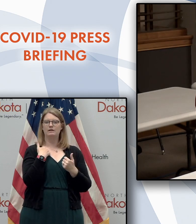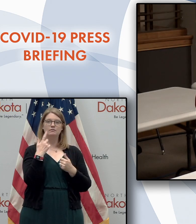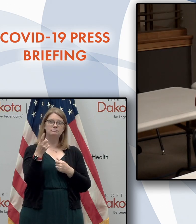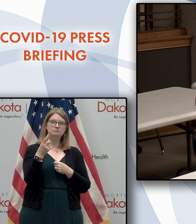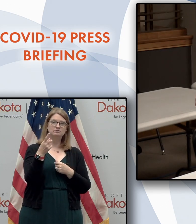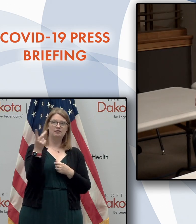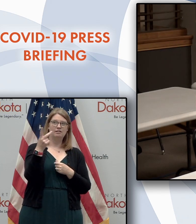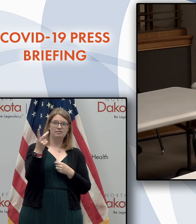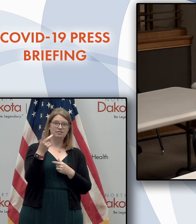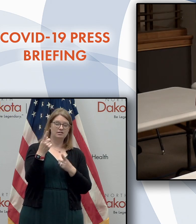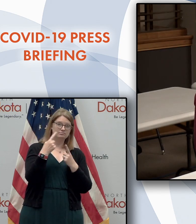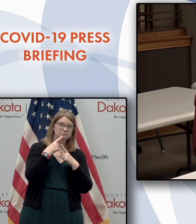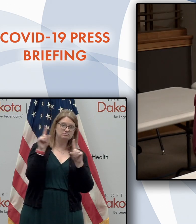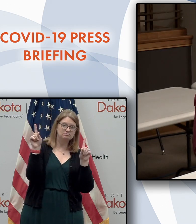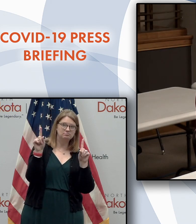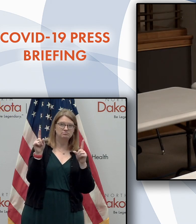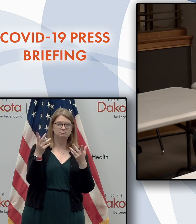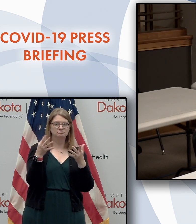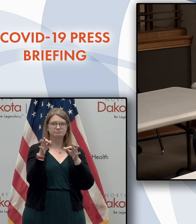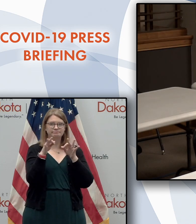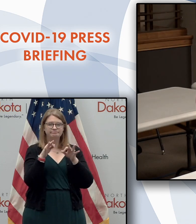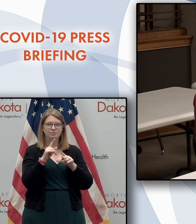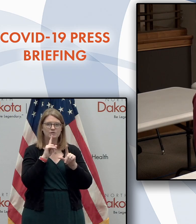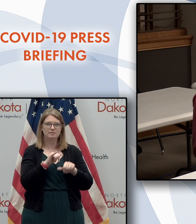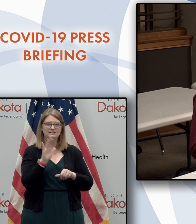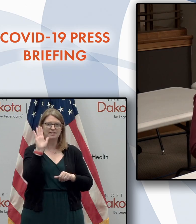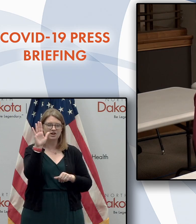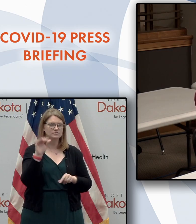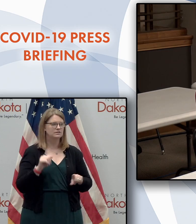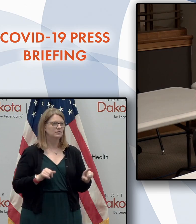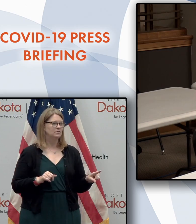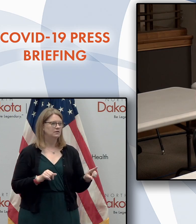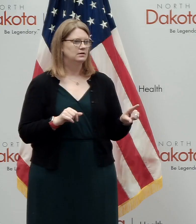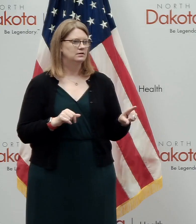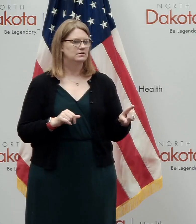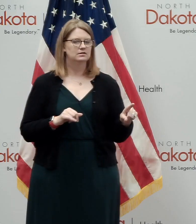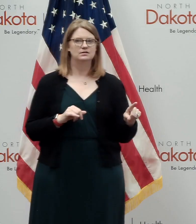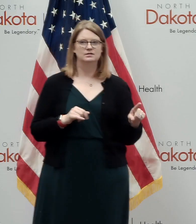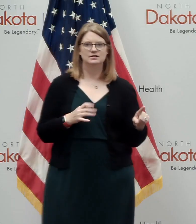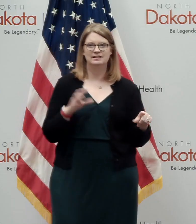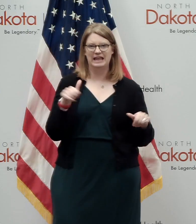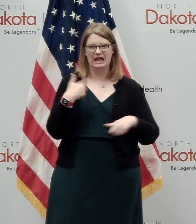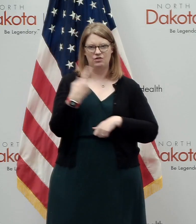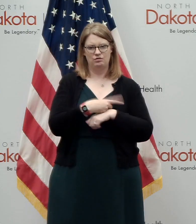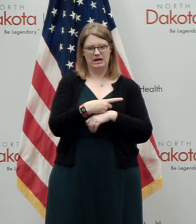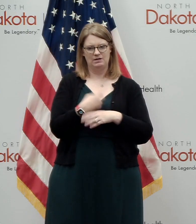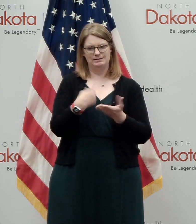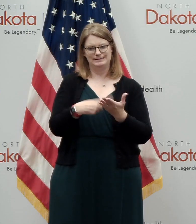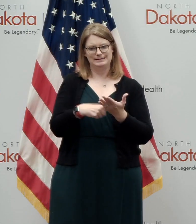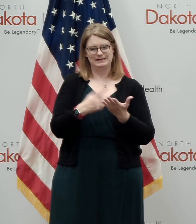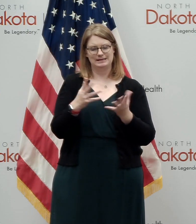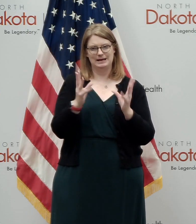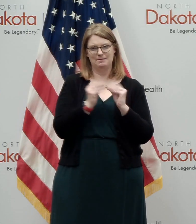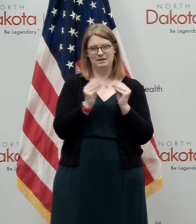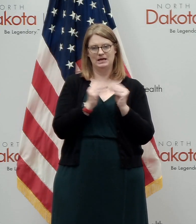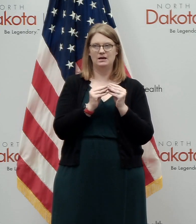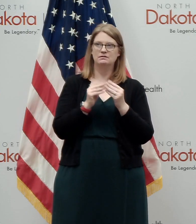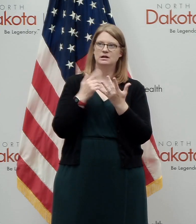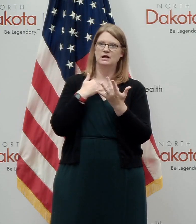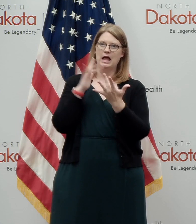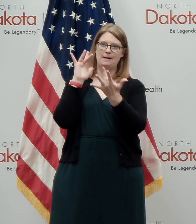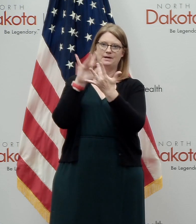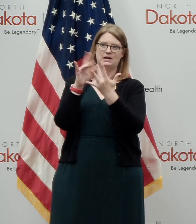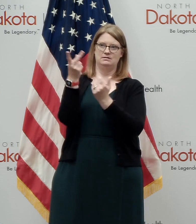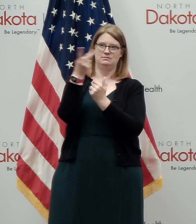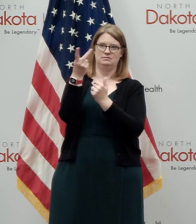that's working? Um, what have they told you about their response? Well, this came up in a meeting the other day and I'm, uh, reaching out to them and I'll